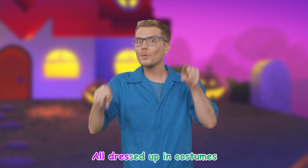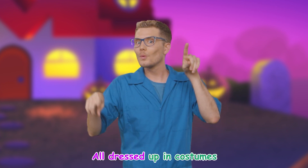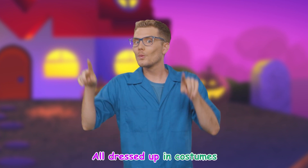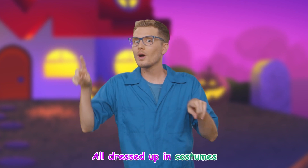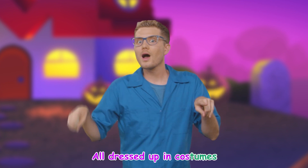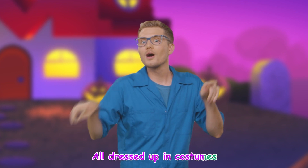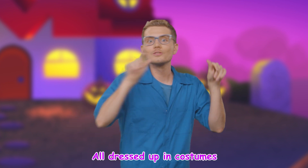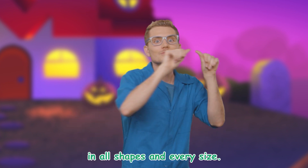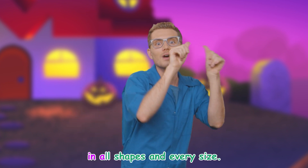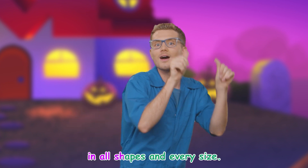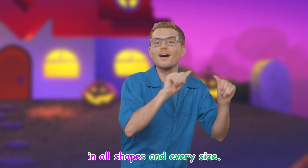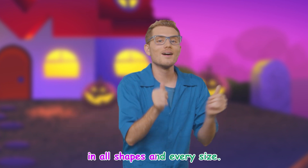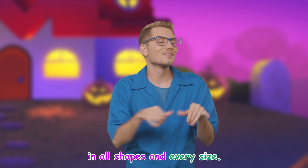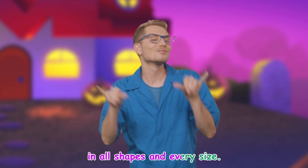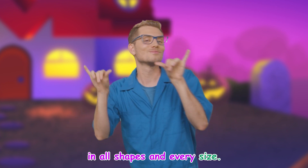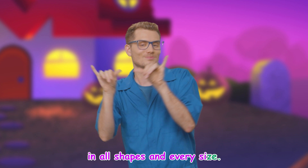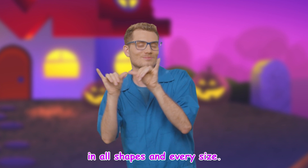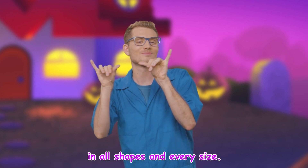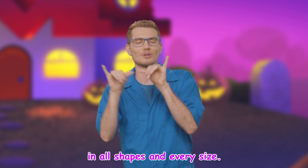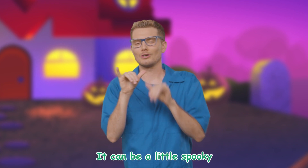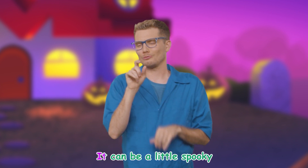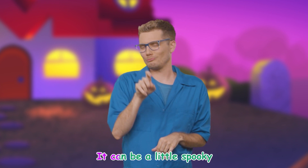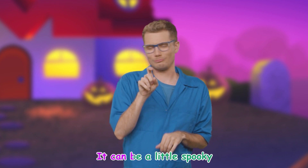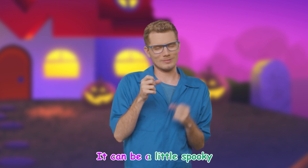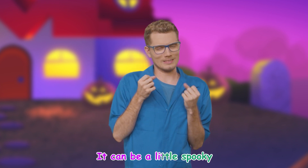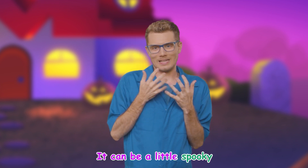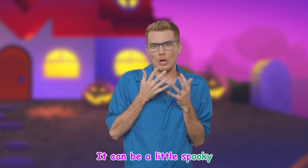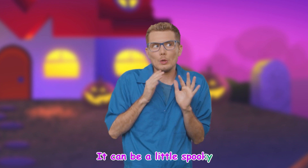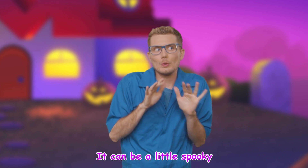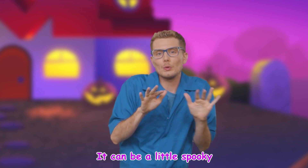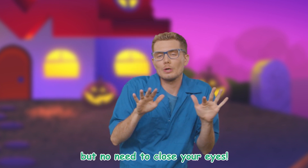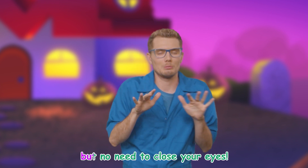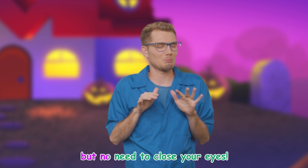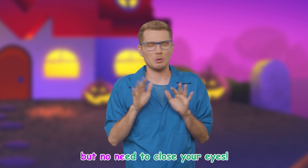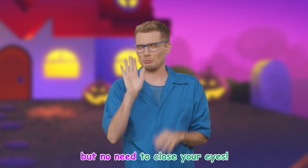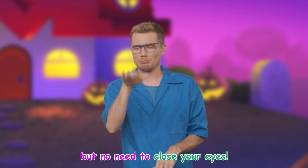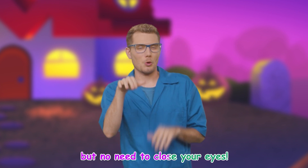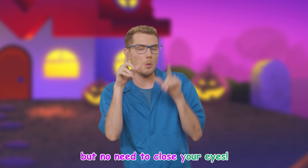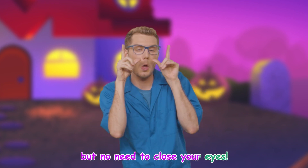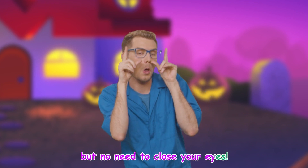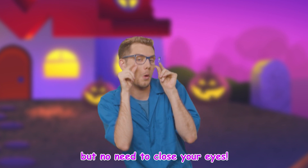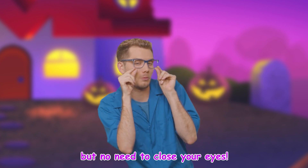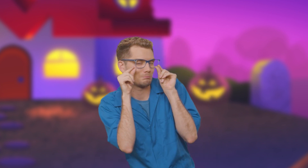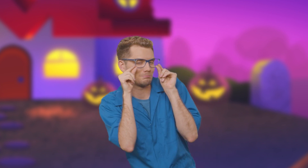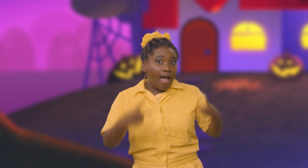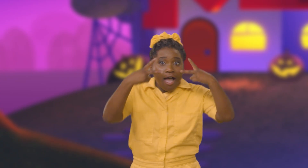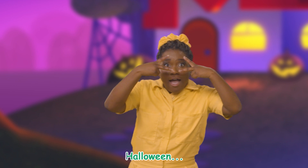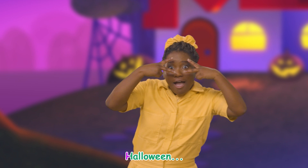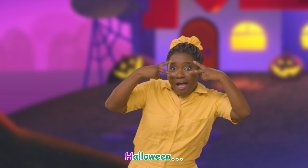up in costumes in all shapes and every size It can be a little spooky but no need to close your eyes Halloween!